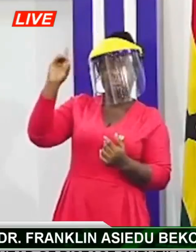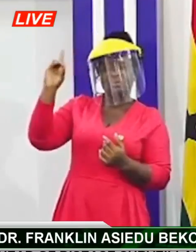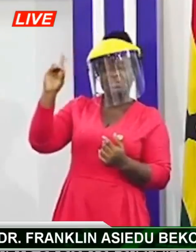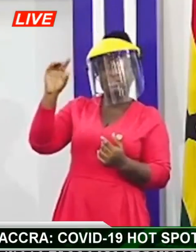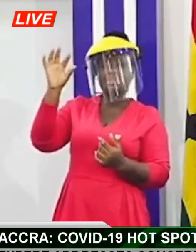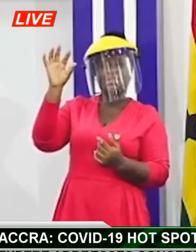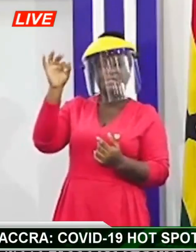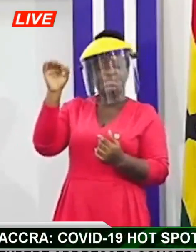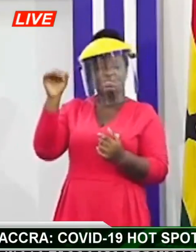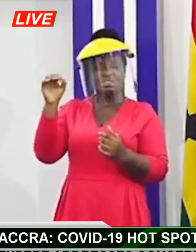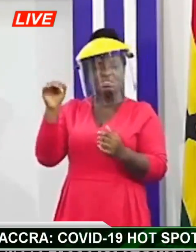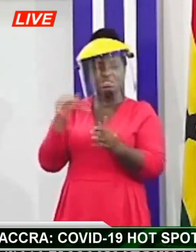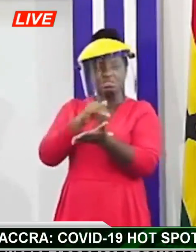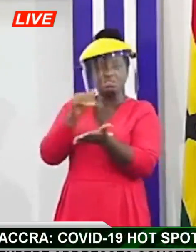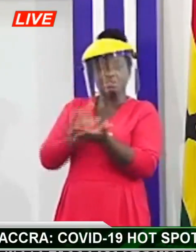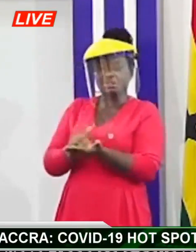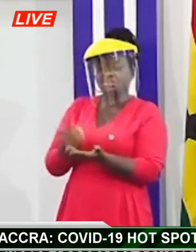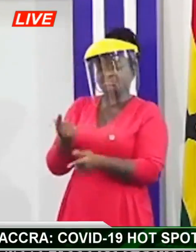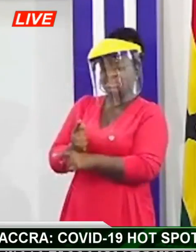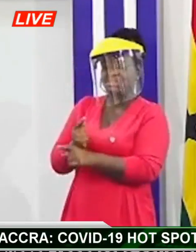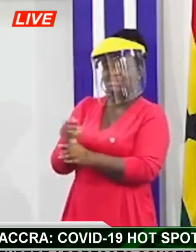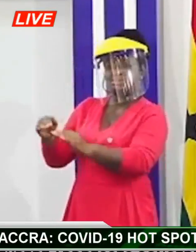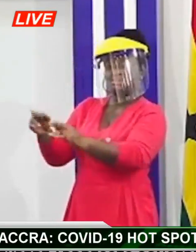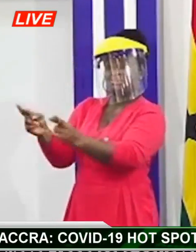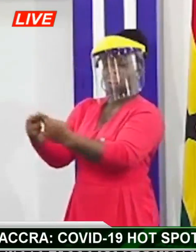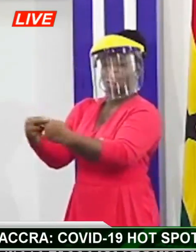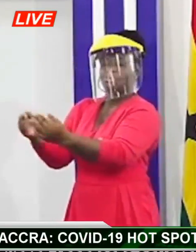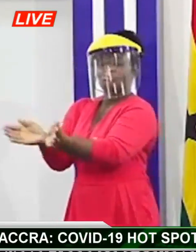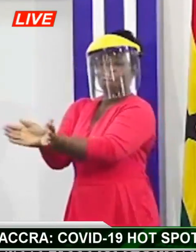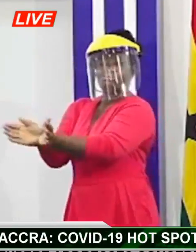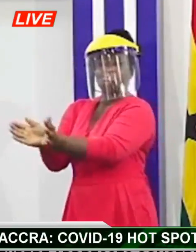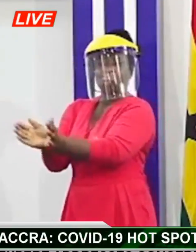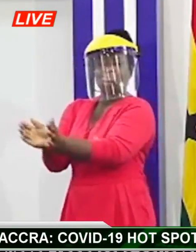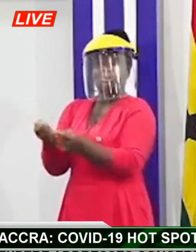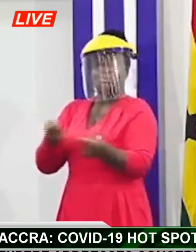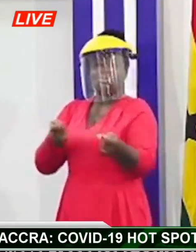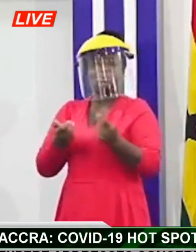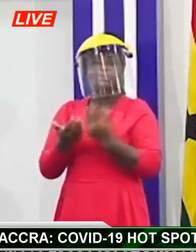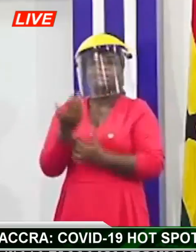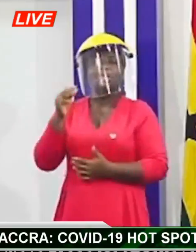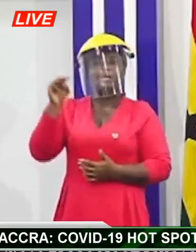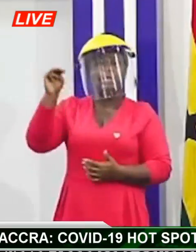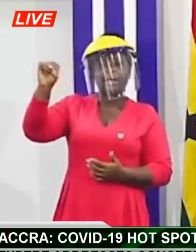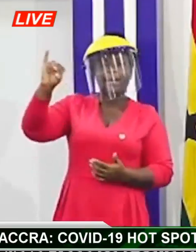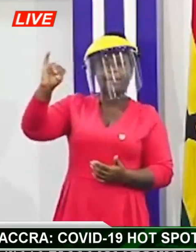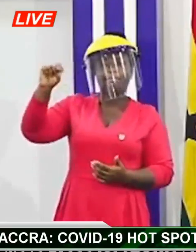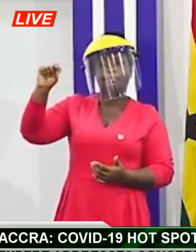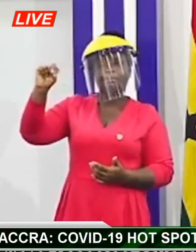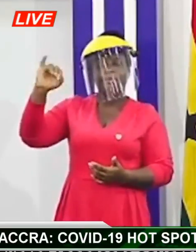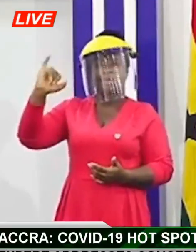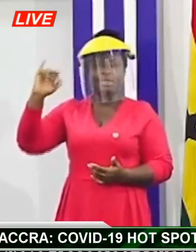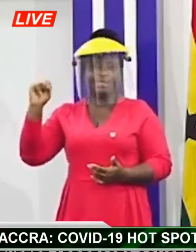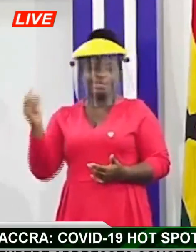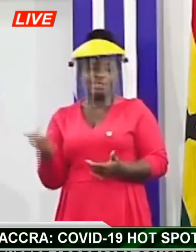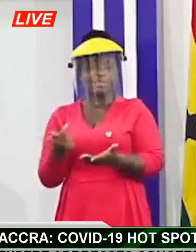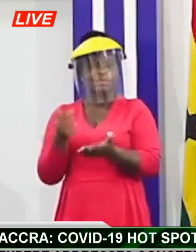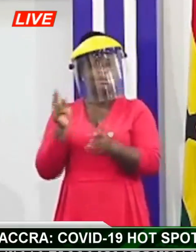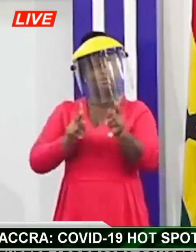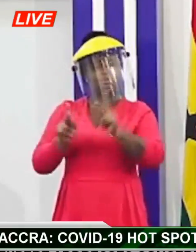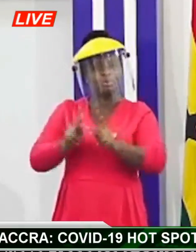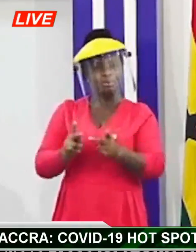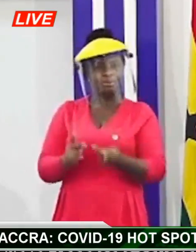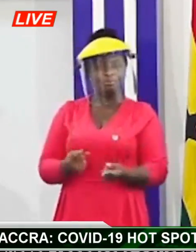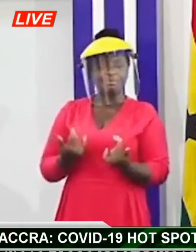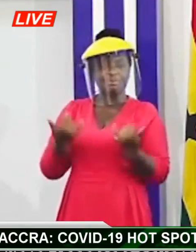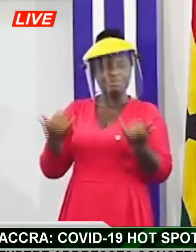it's actually a control room put in place by angu good archanti so coordination purposes they have that facility in place and you can see that